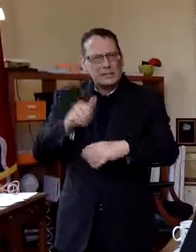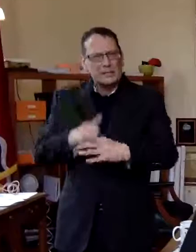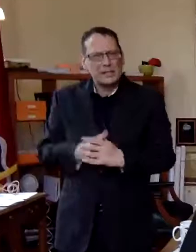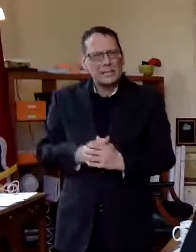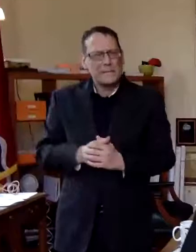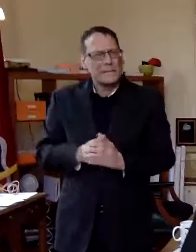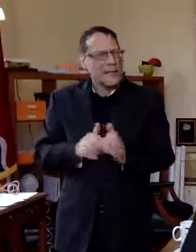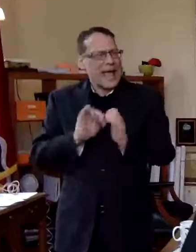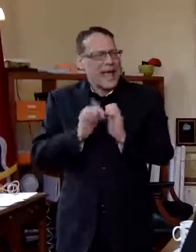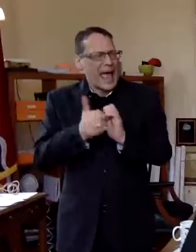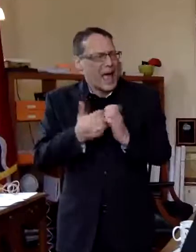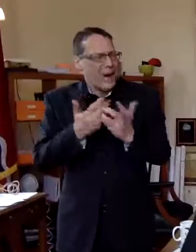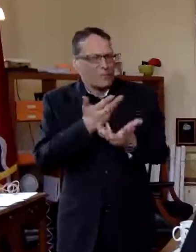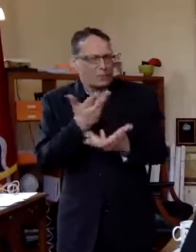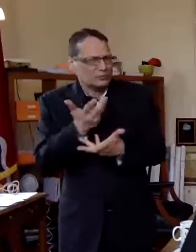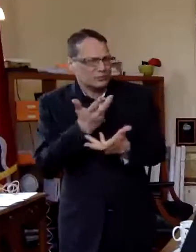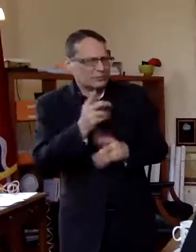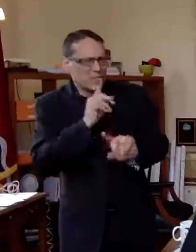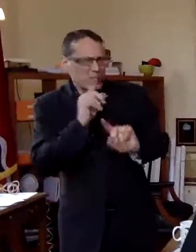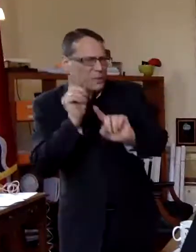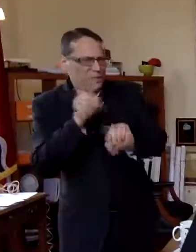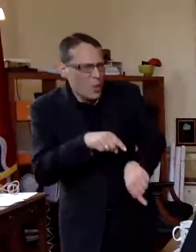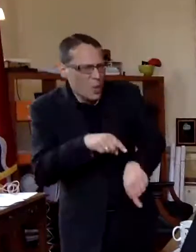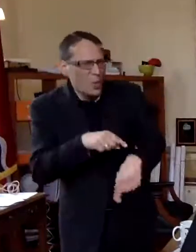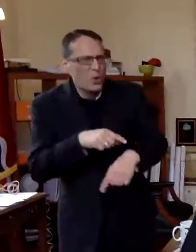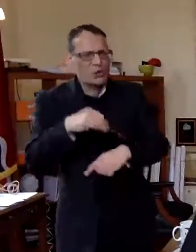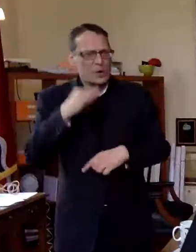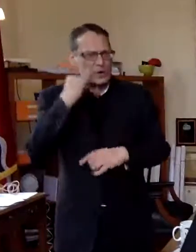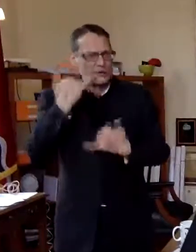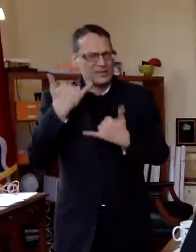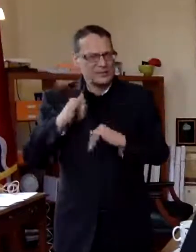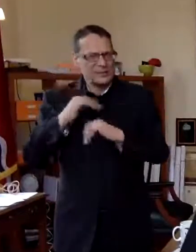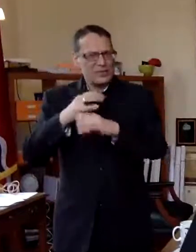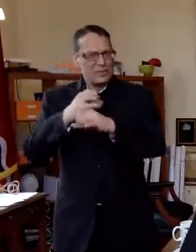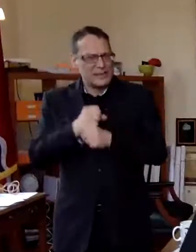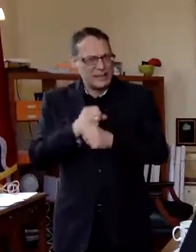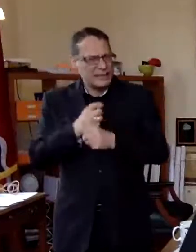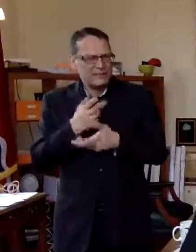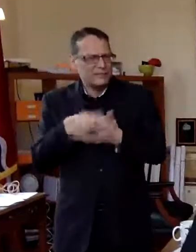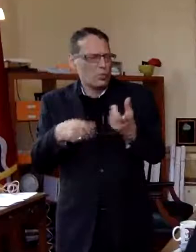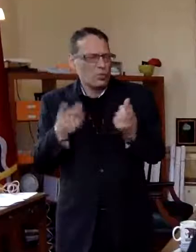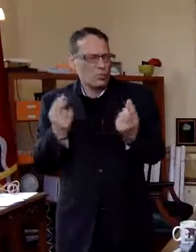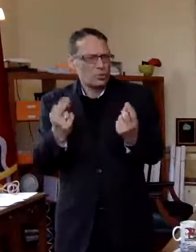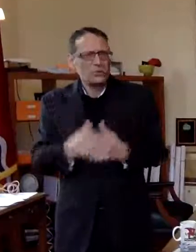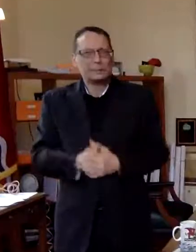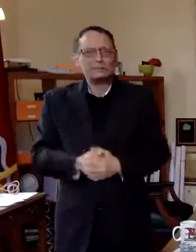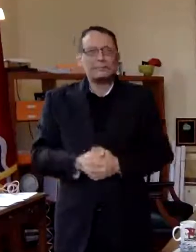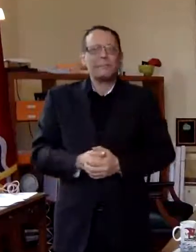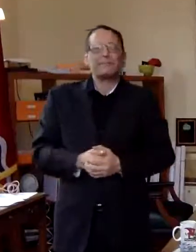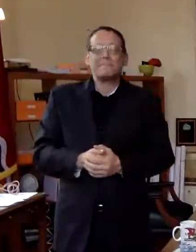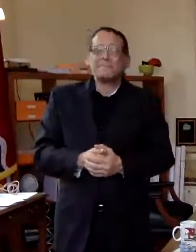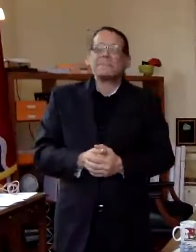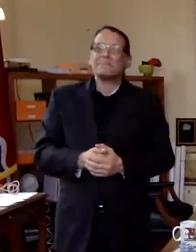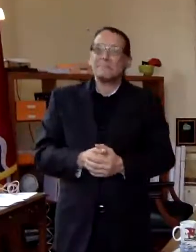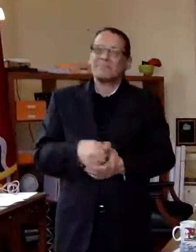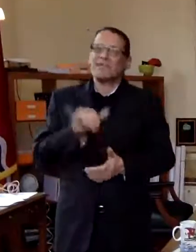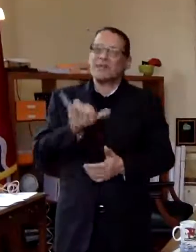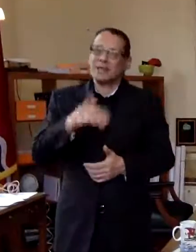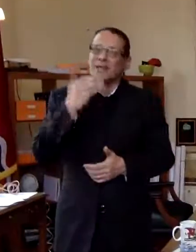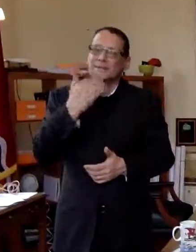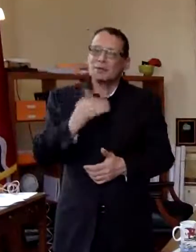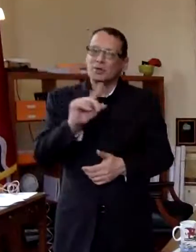should people know if they need to report if they're still getting those in the mail well that's a good question